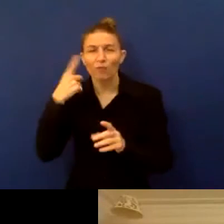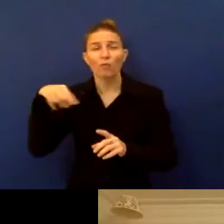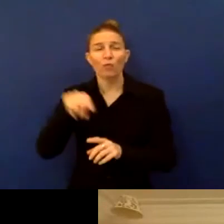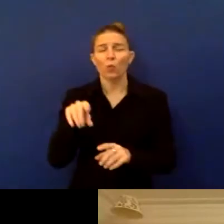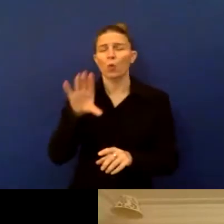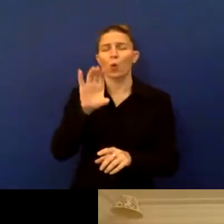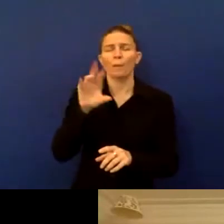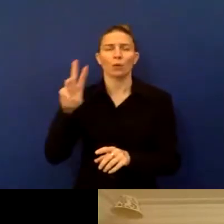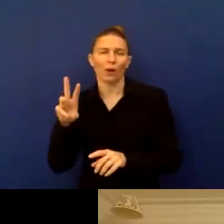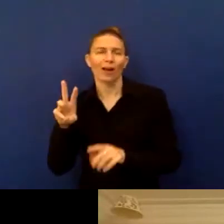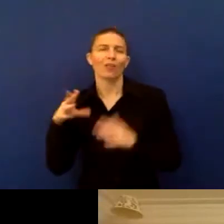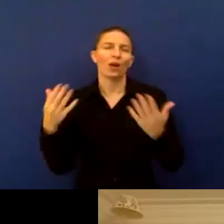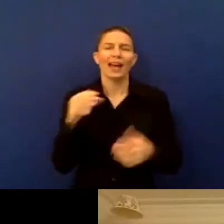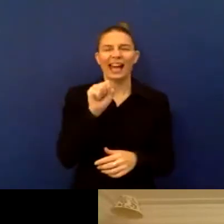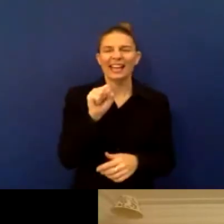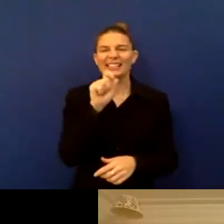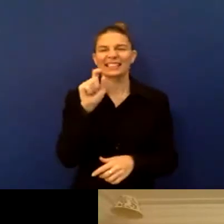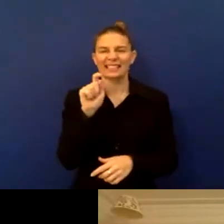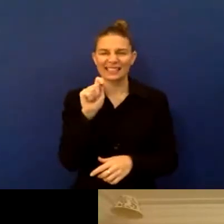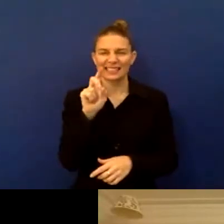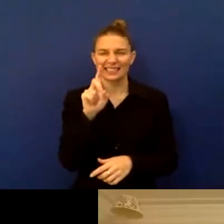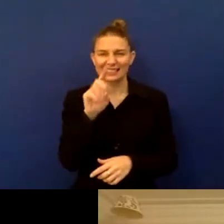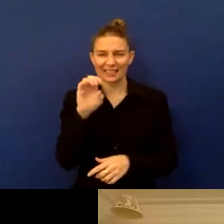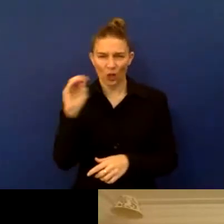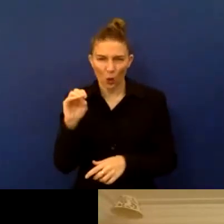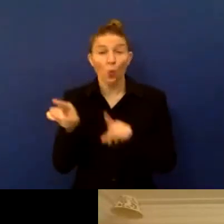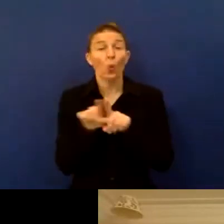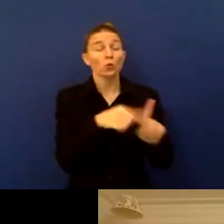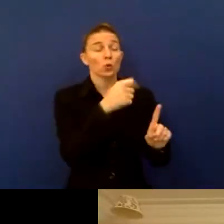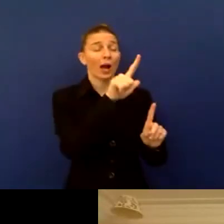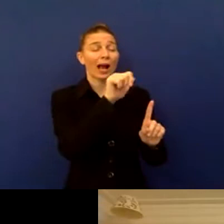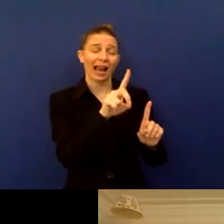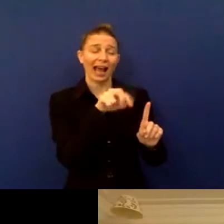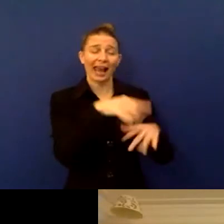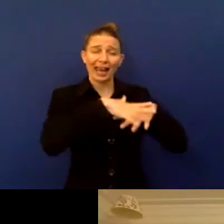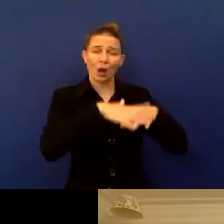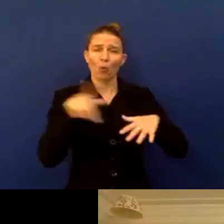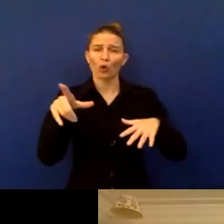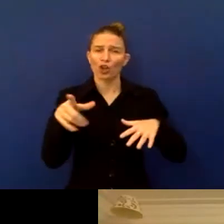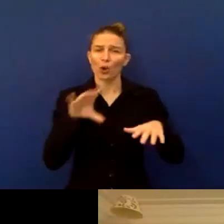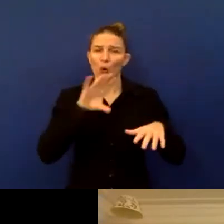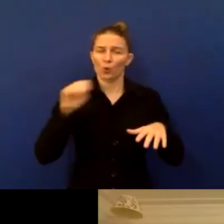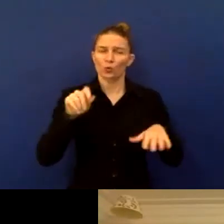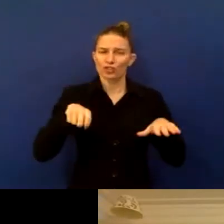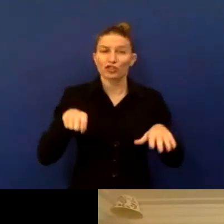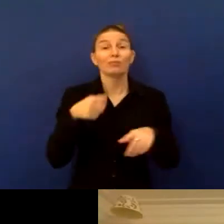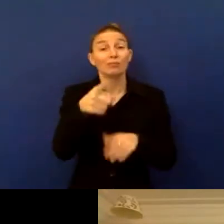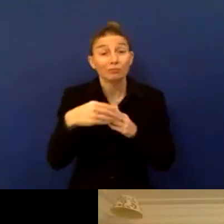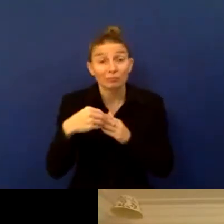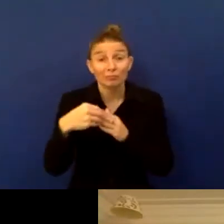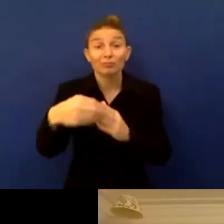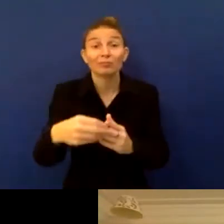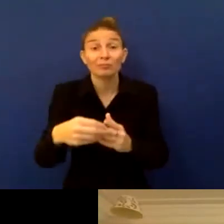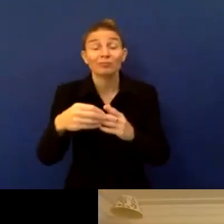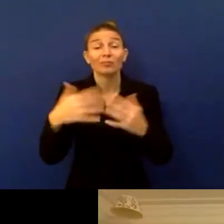or FCDO, and also co-chair of the GLAD Network. Penny led the team which organised the Global Disability Summit